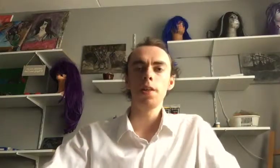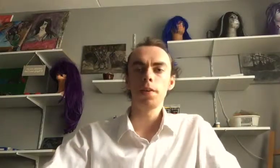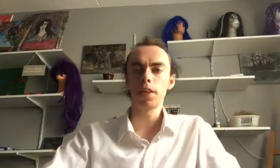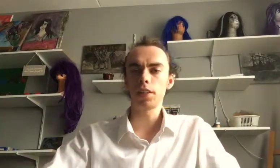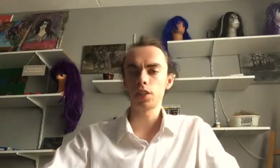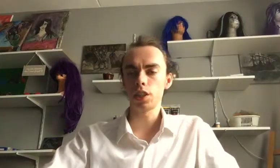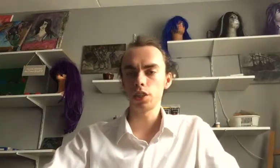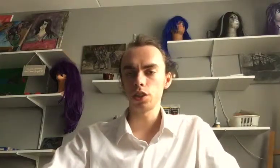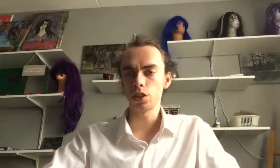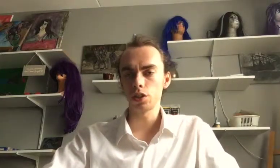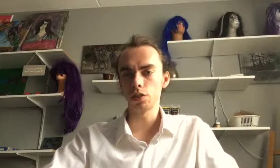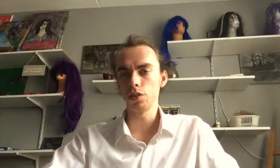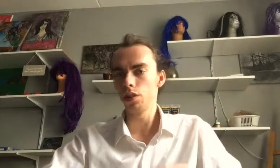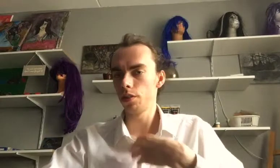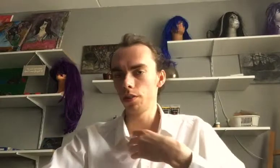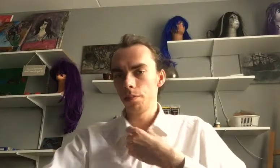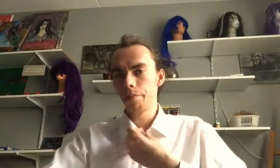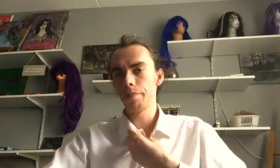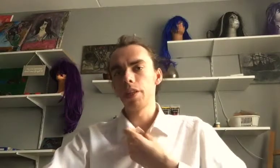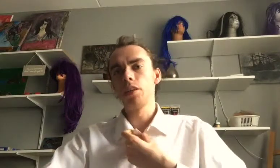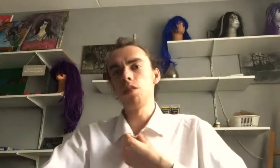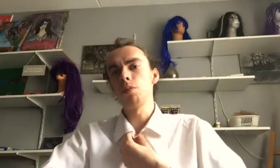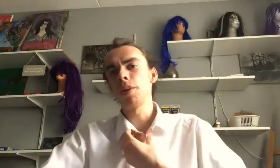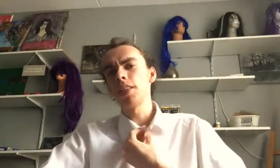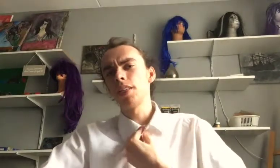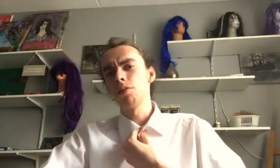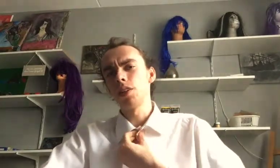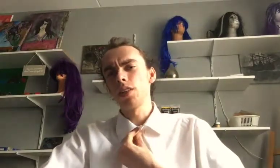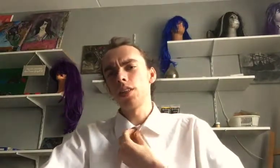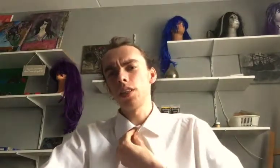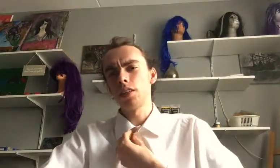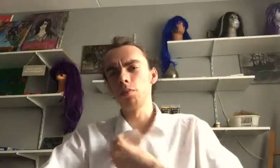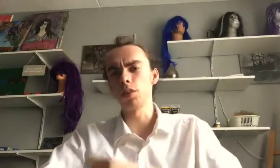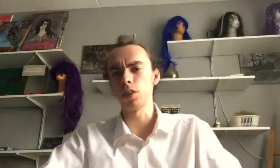Cancer cells grow the best in one acidic body.